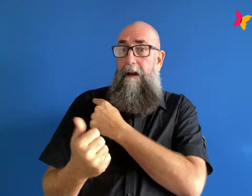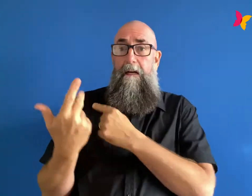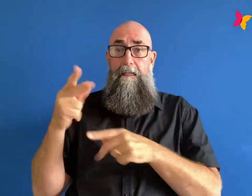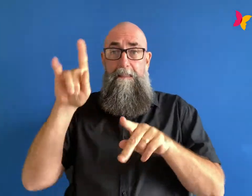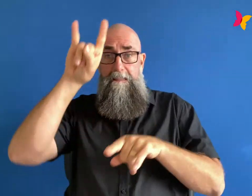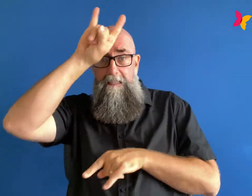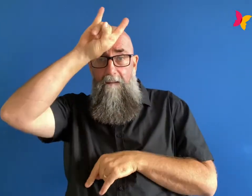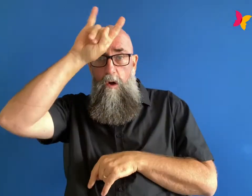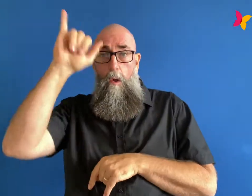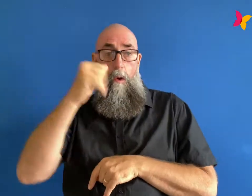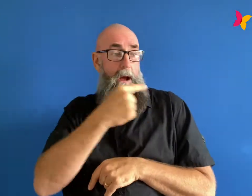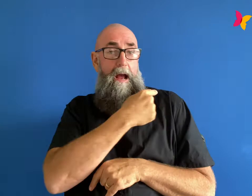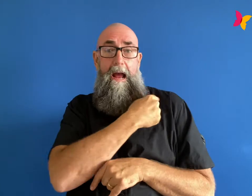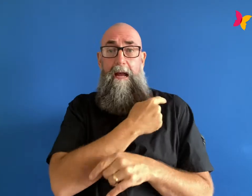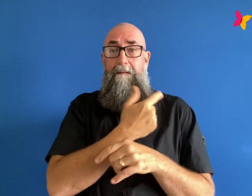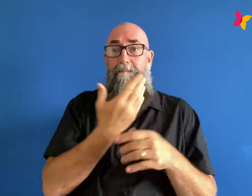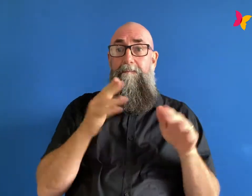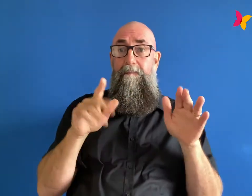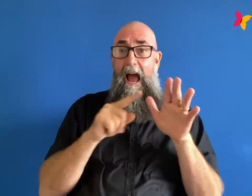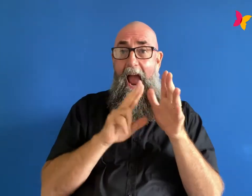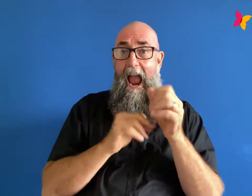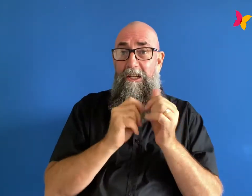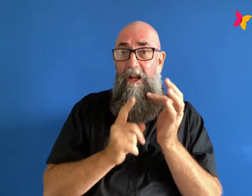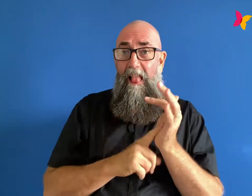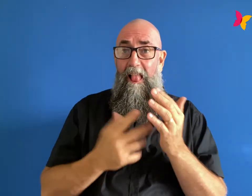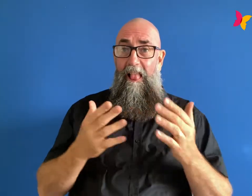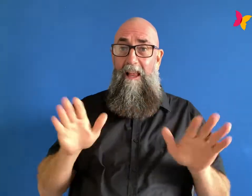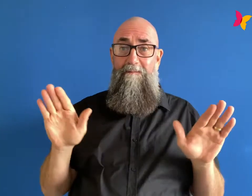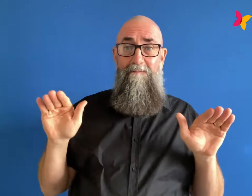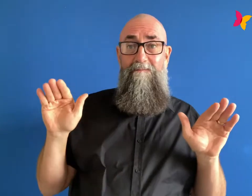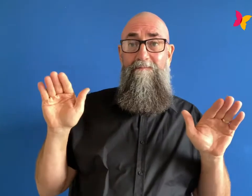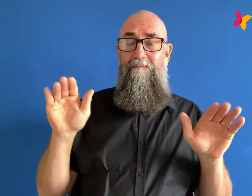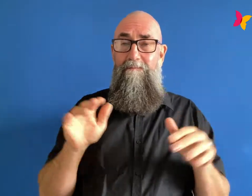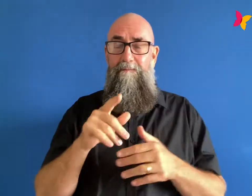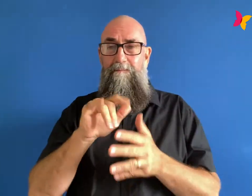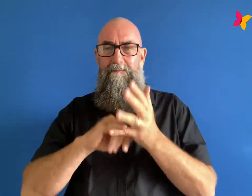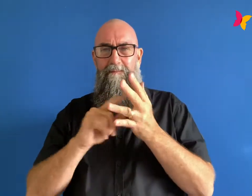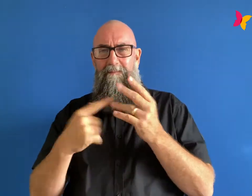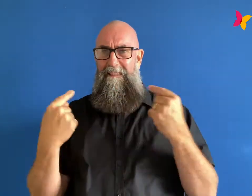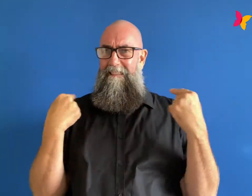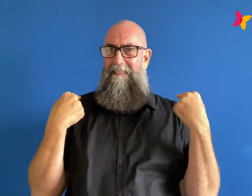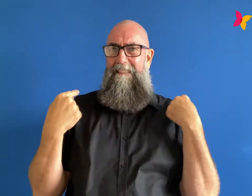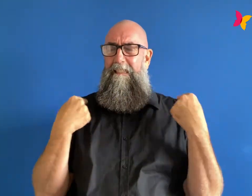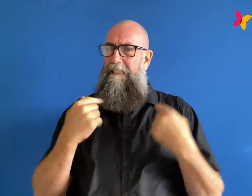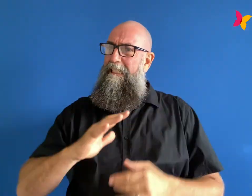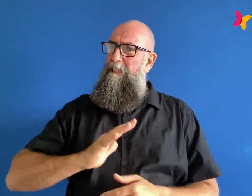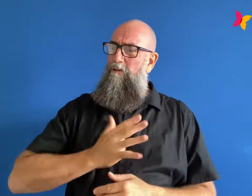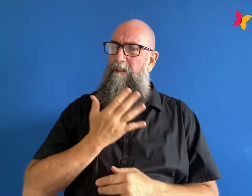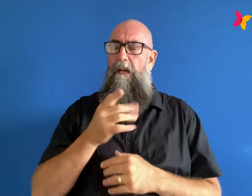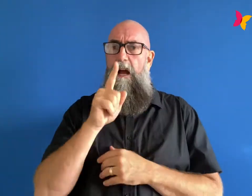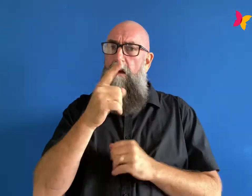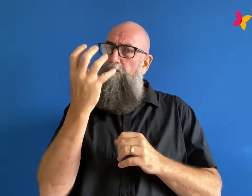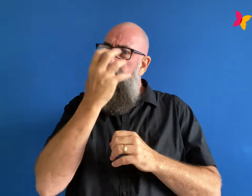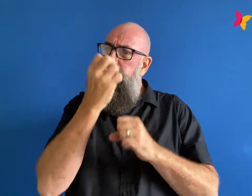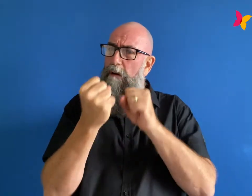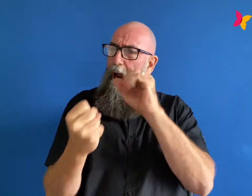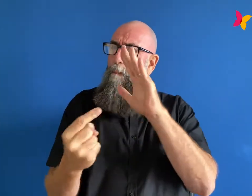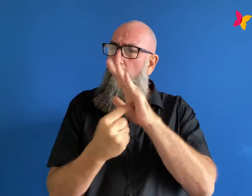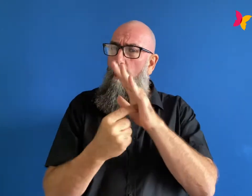whatever the interpretation this inner voice is actually quite an important part of our ability to process information and also make